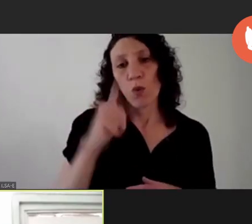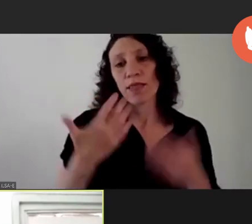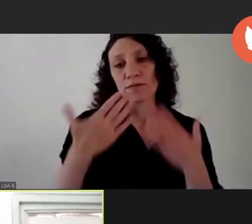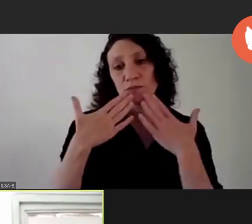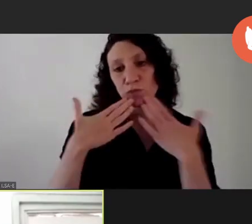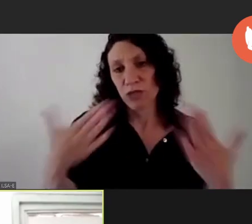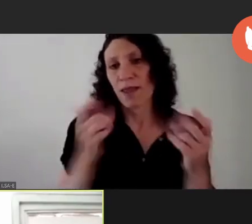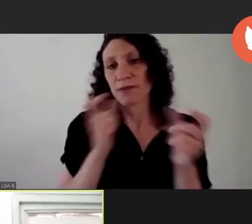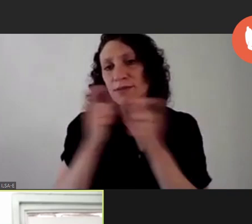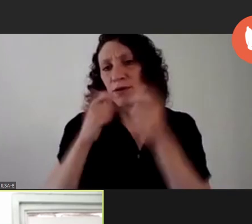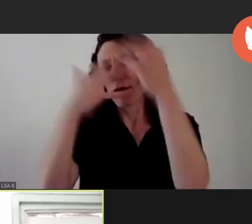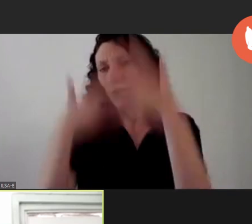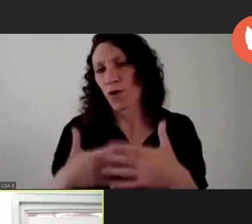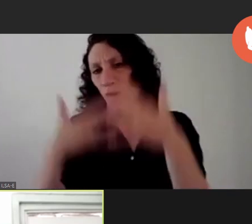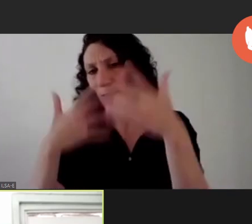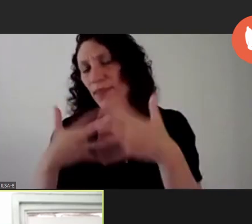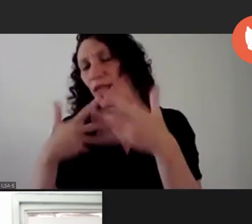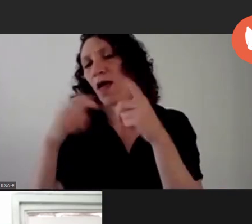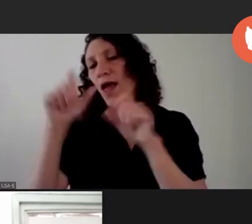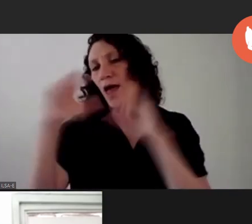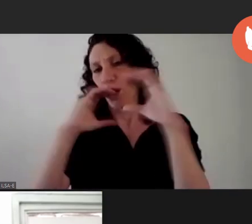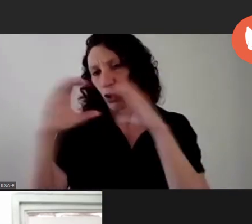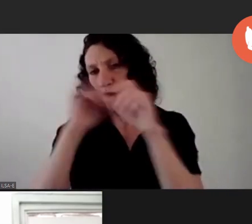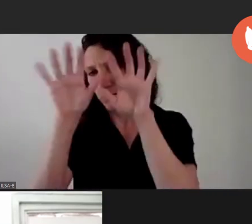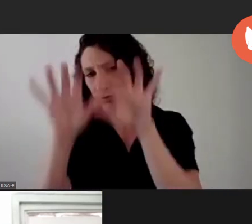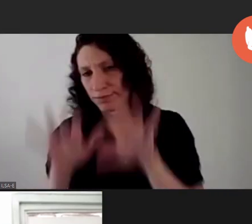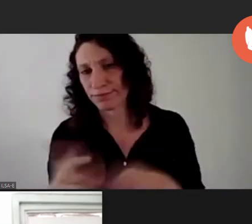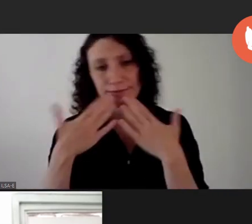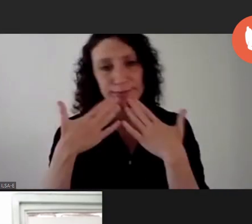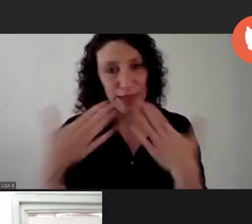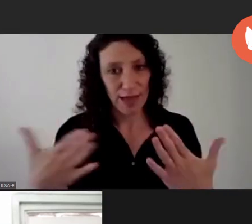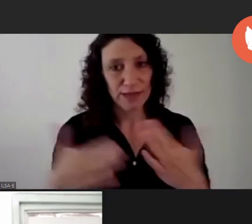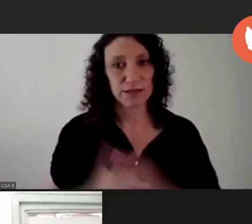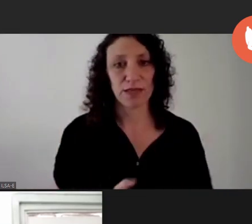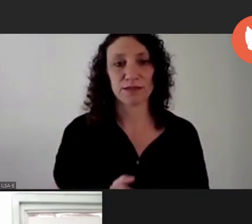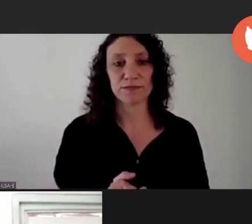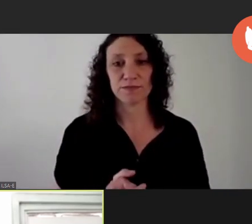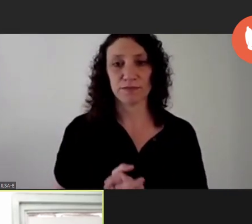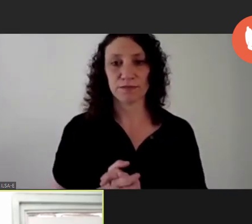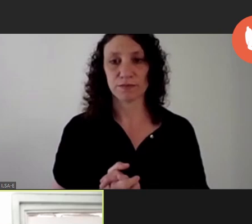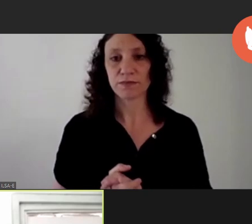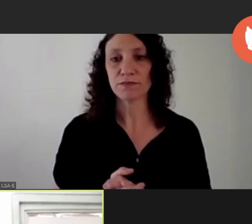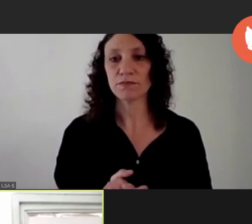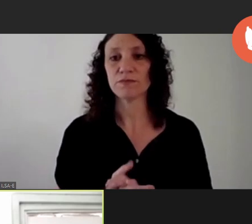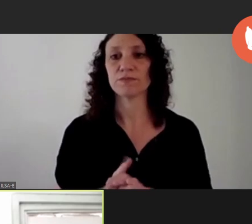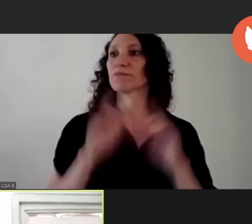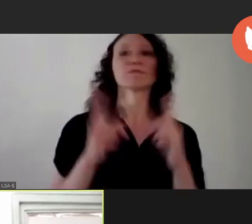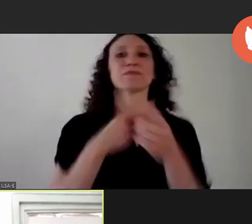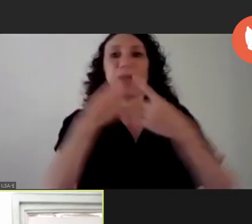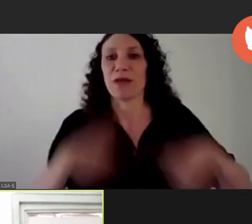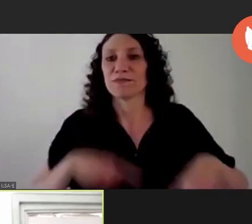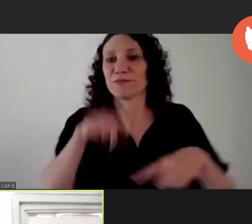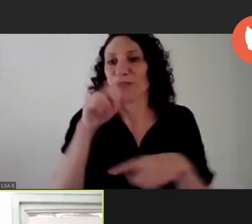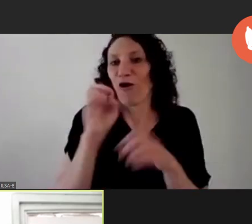thank you julia thank you for your comments and all the contributions that we see in the chat